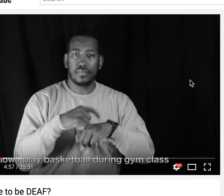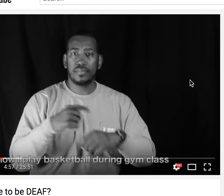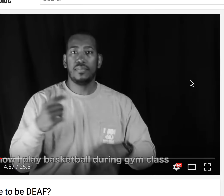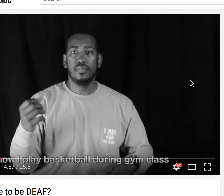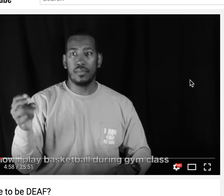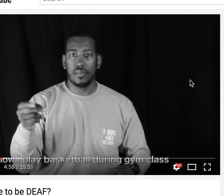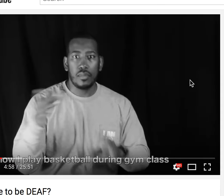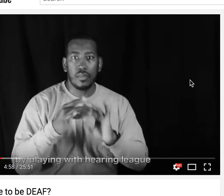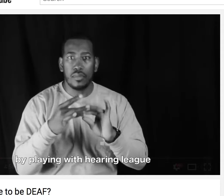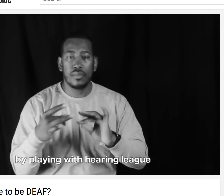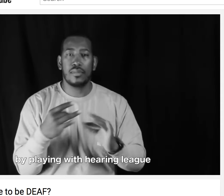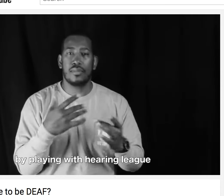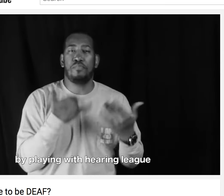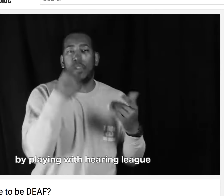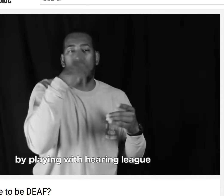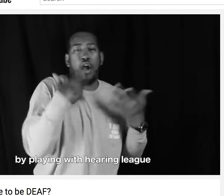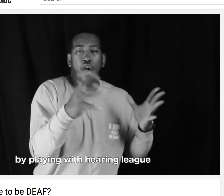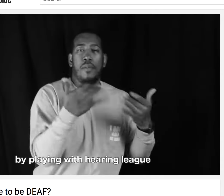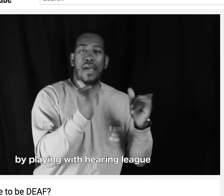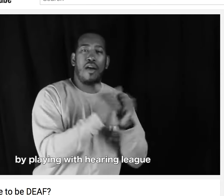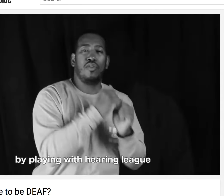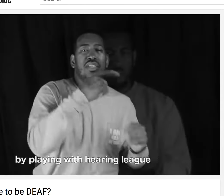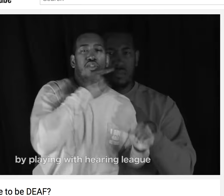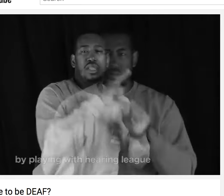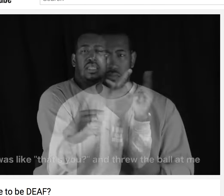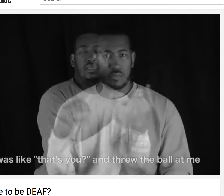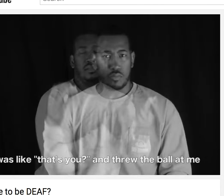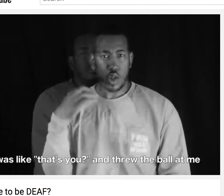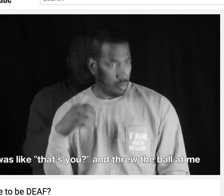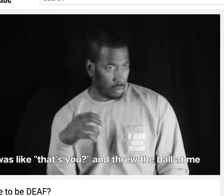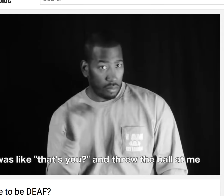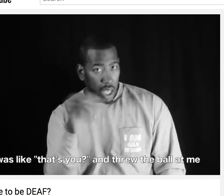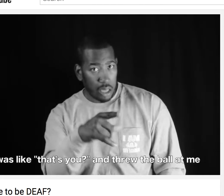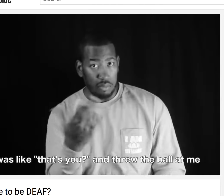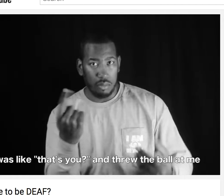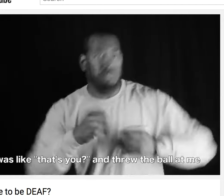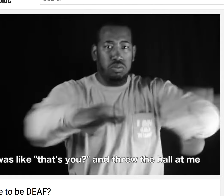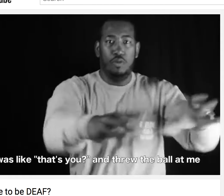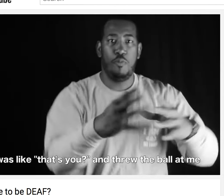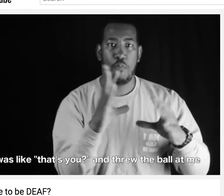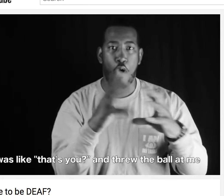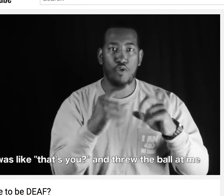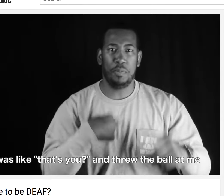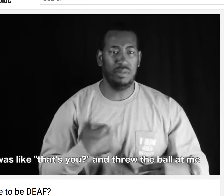Some of my friends saw that I play basketball during gym class, so they told the coach.